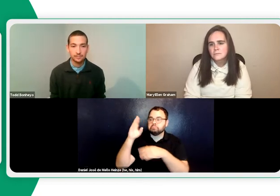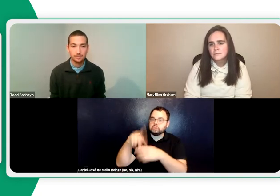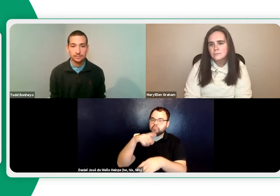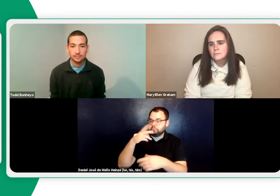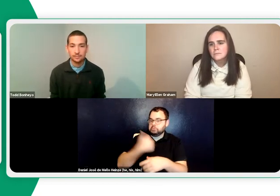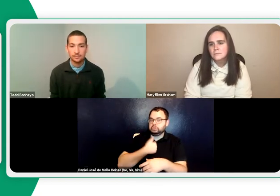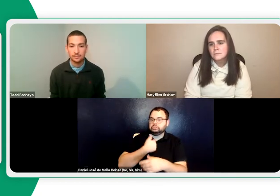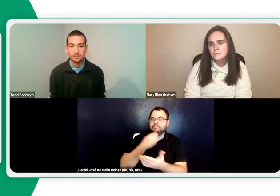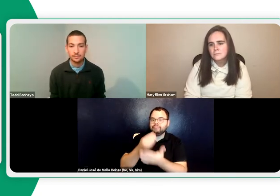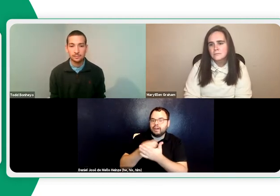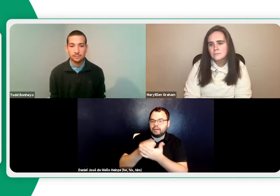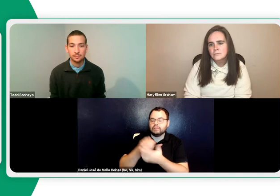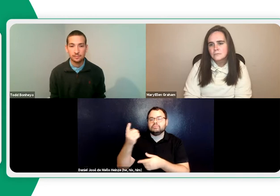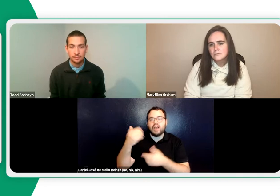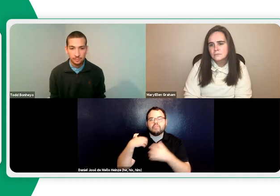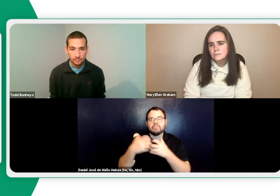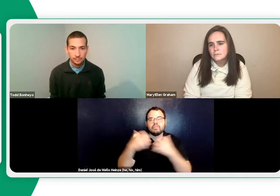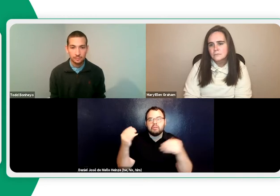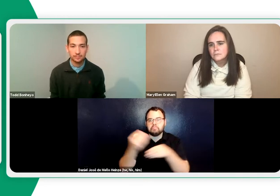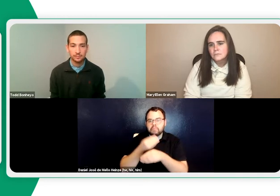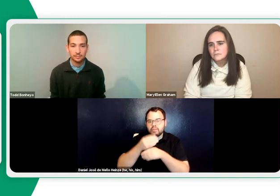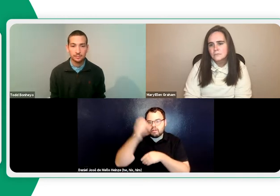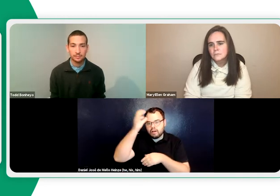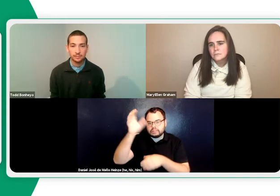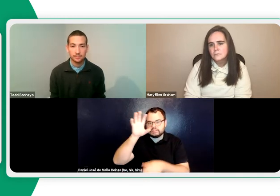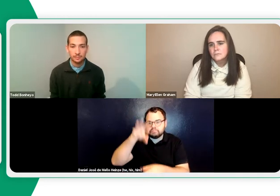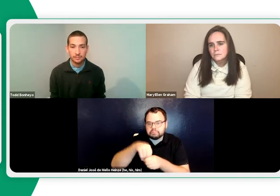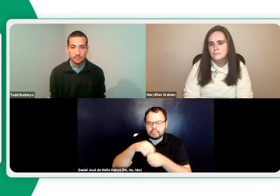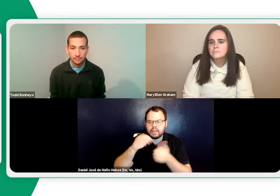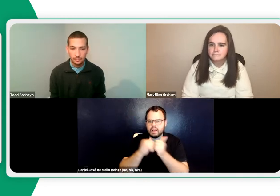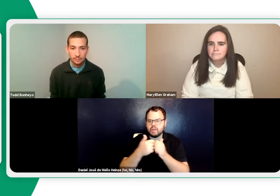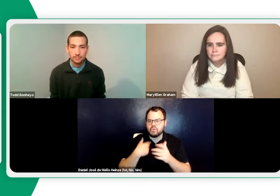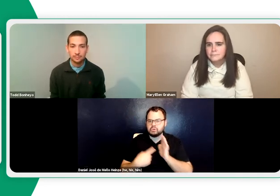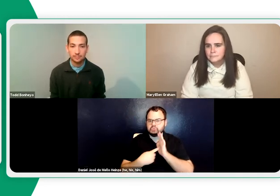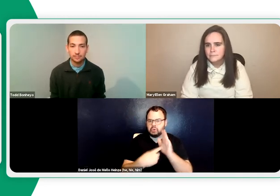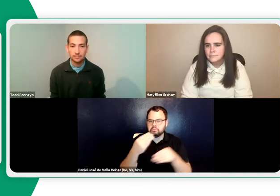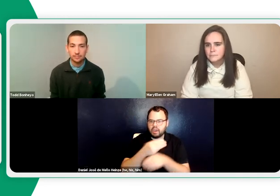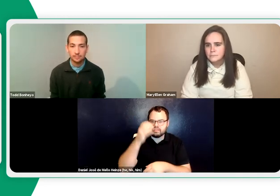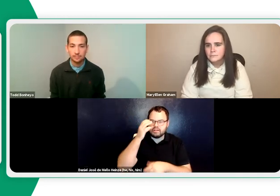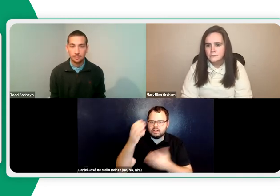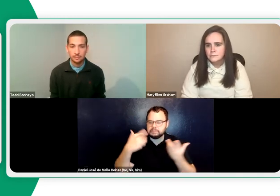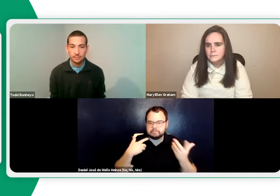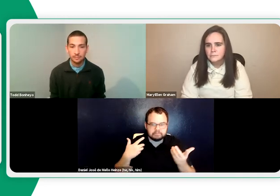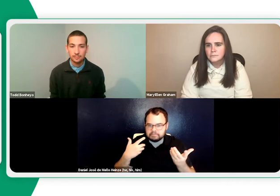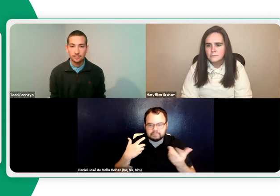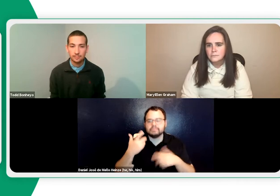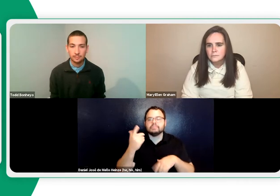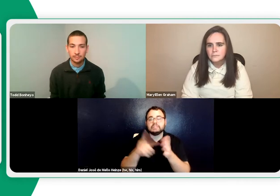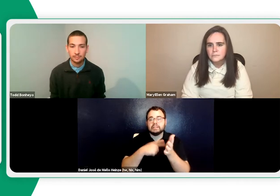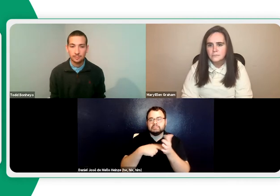but sometimes if I want to show in personal finance, there's a lot of math concepts, of course. And so I tried